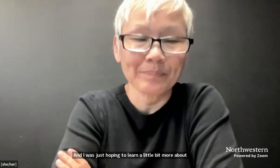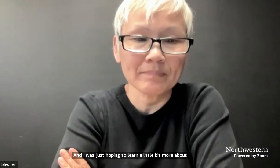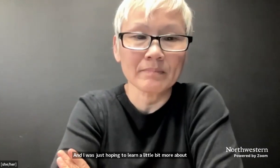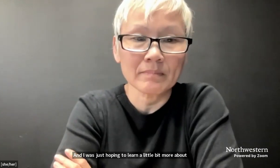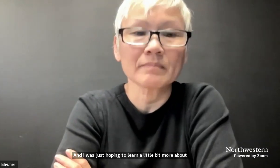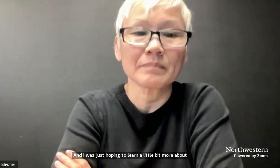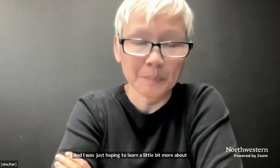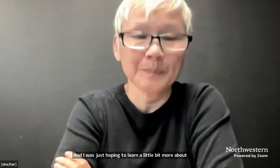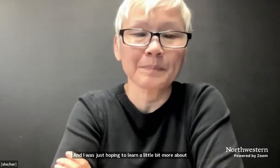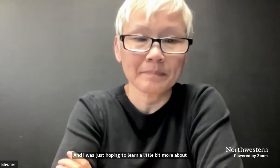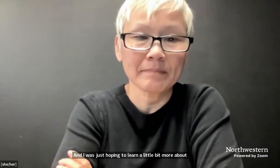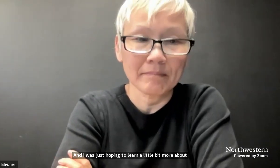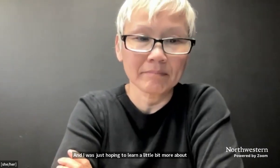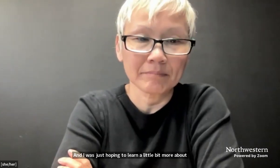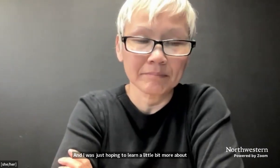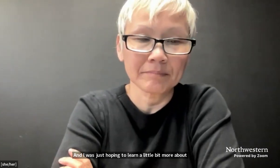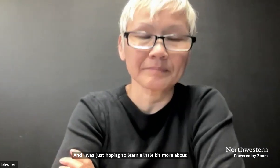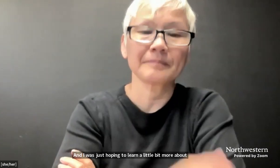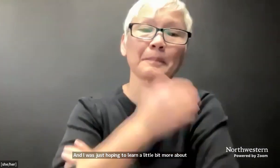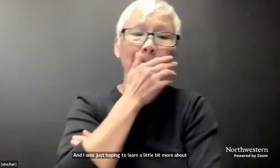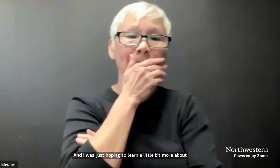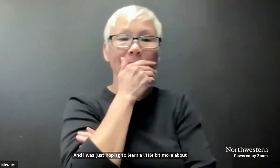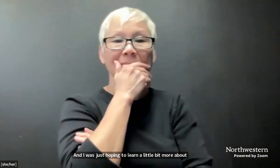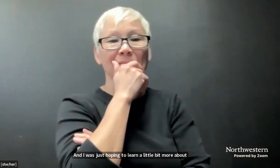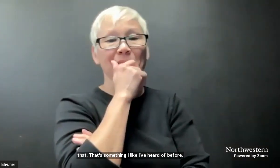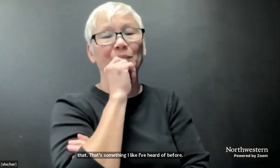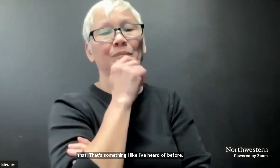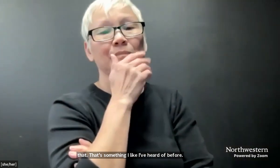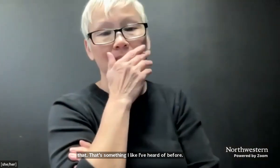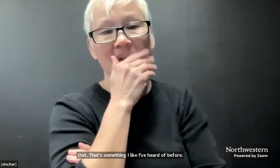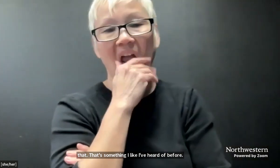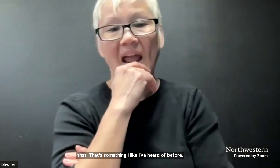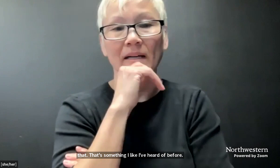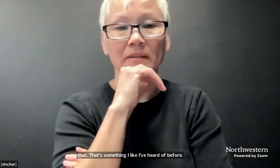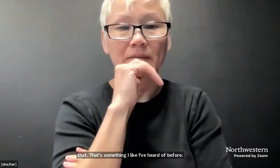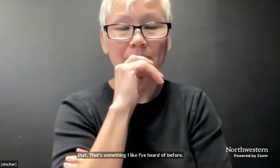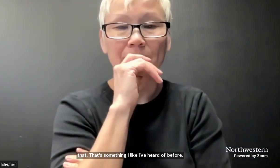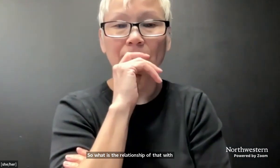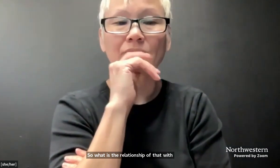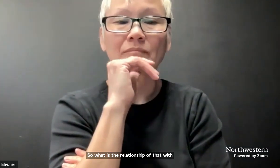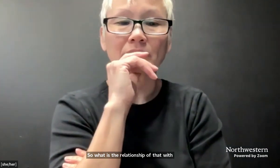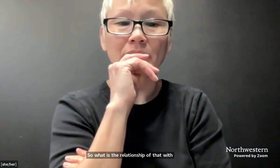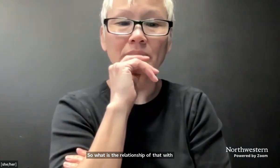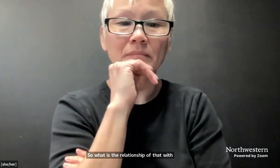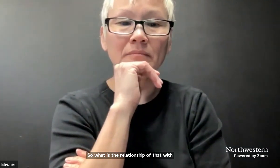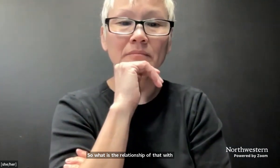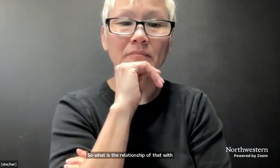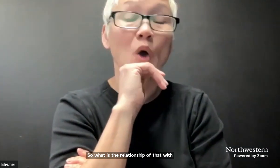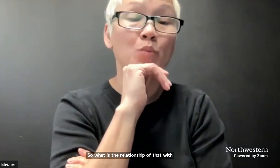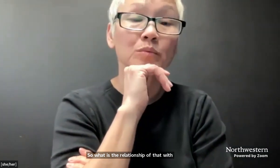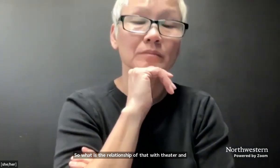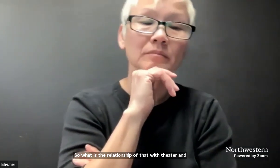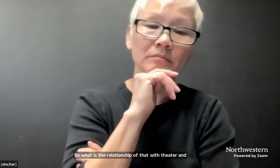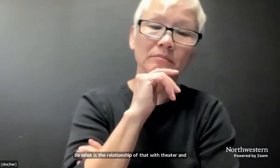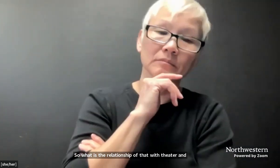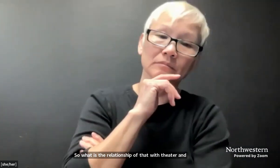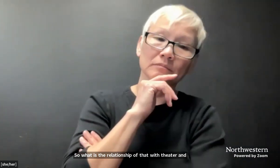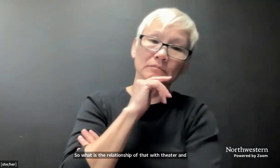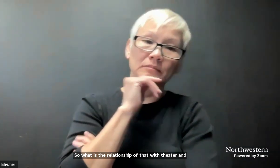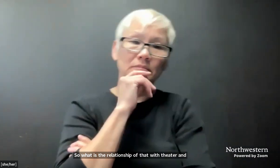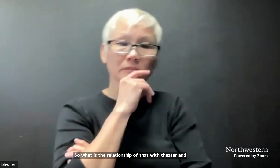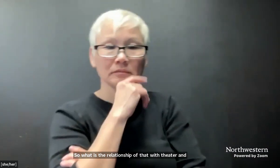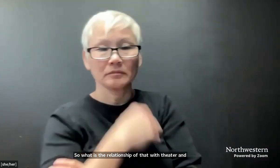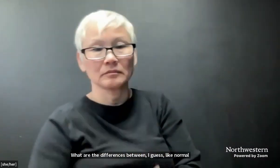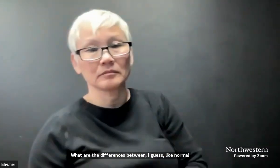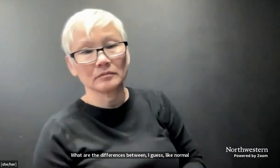So what is the relationship of that with theater, and what are the differences between, I guess, like normal American sign